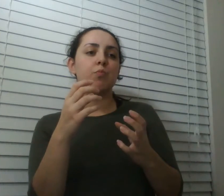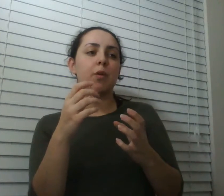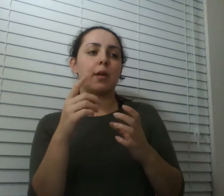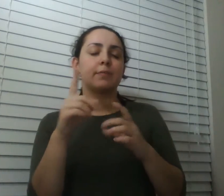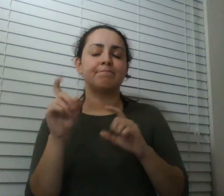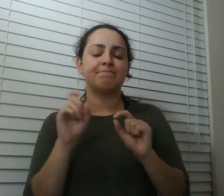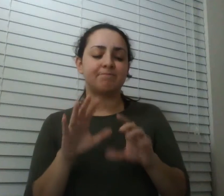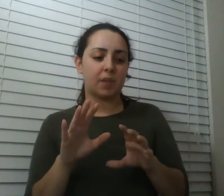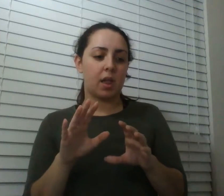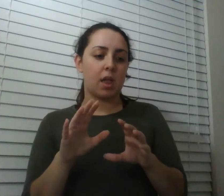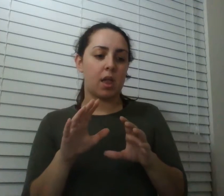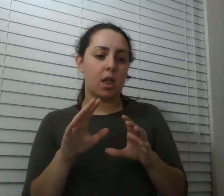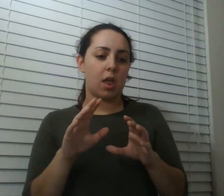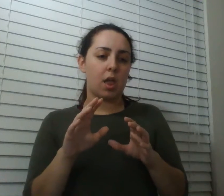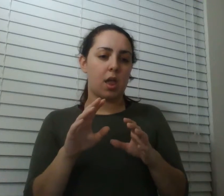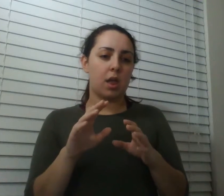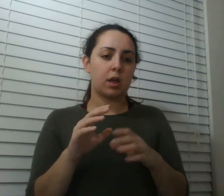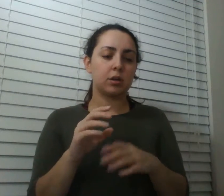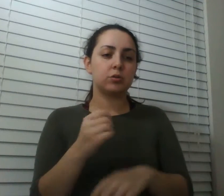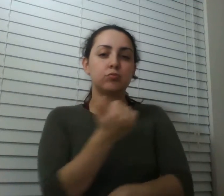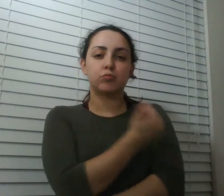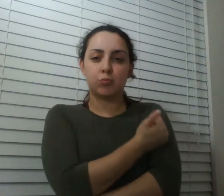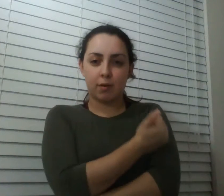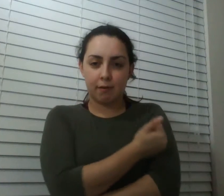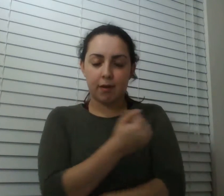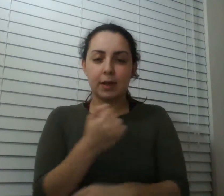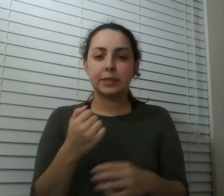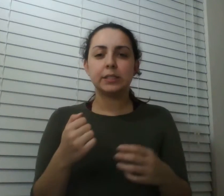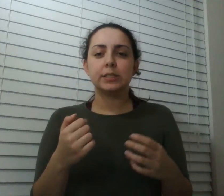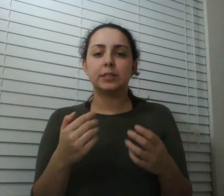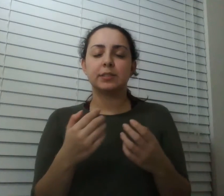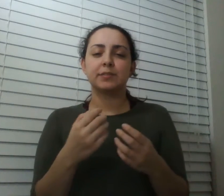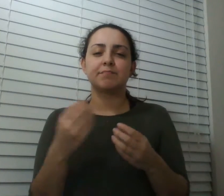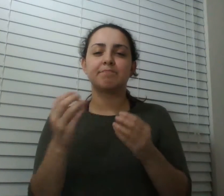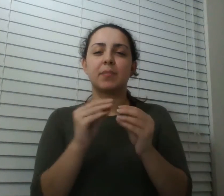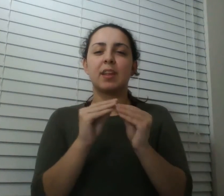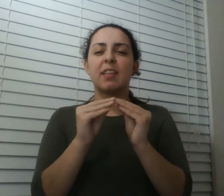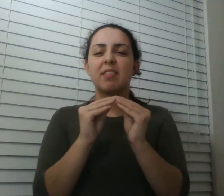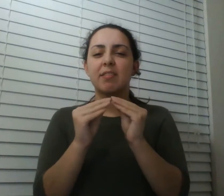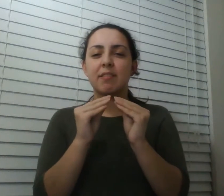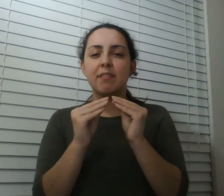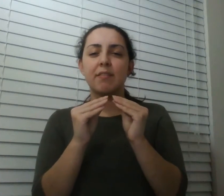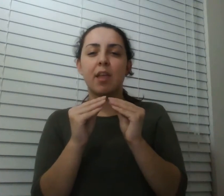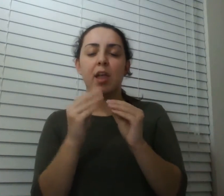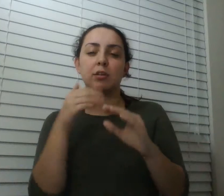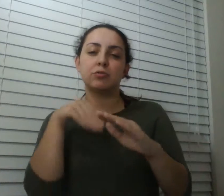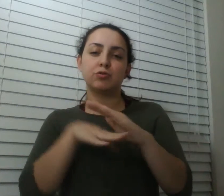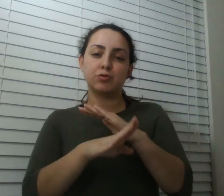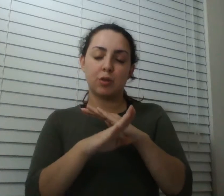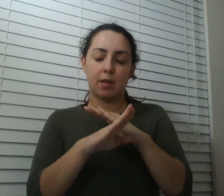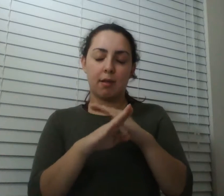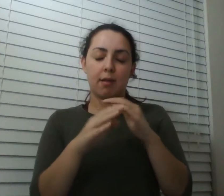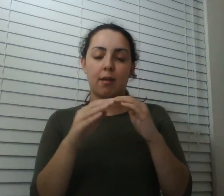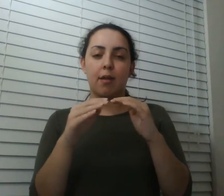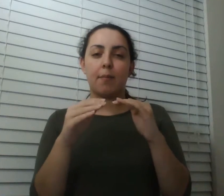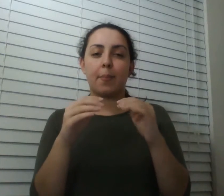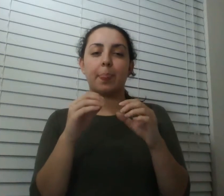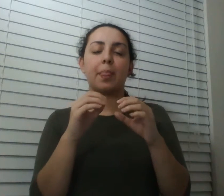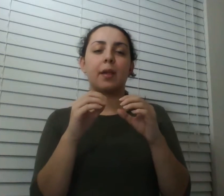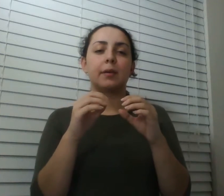the pain of childbirth and in this period there's a whole range of things that are being used what are some of the ones that they're using well like morphine and scopolamine